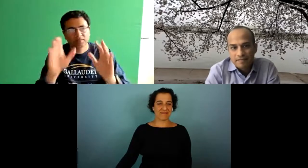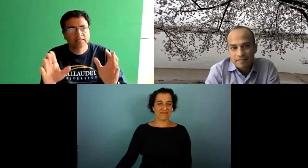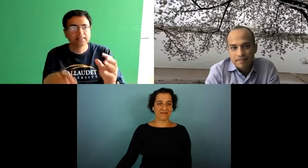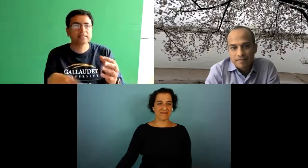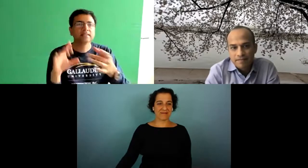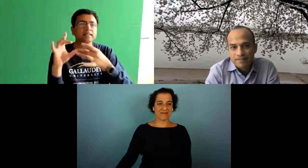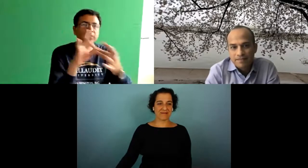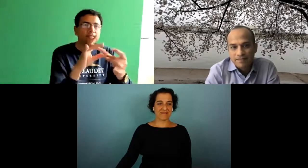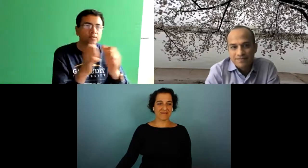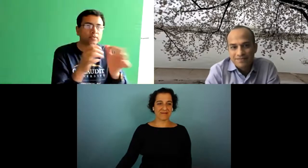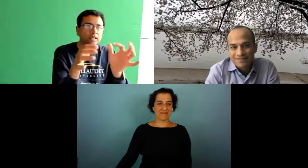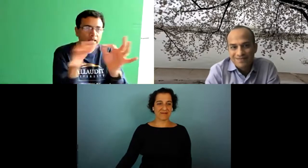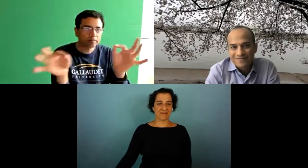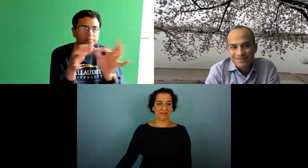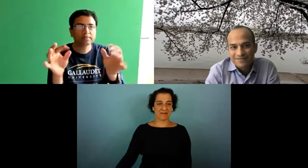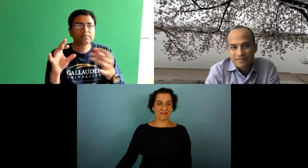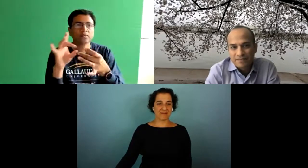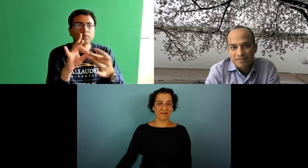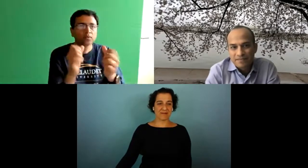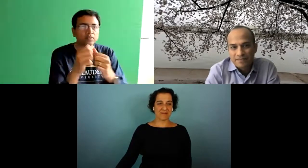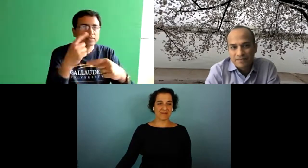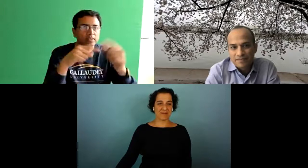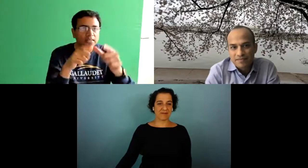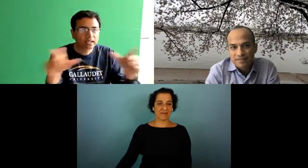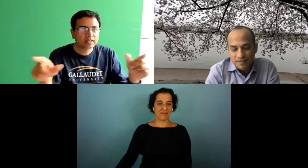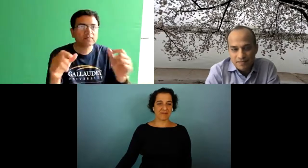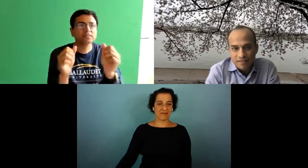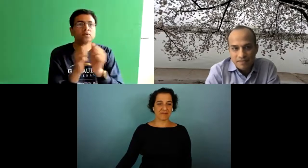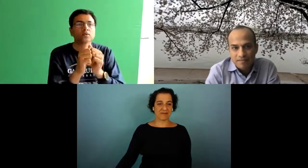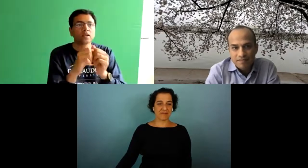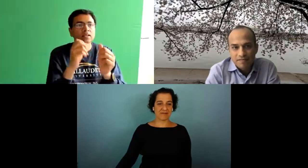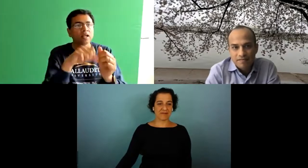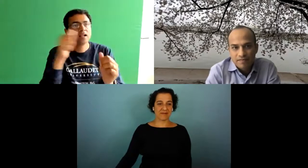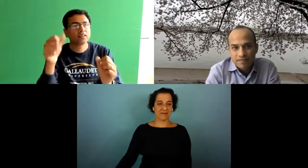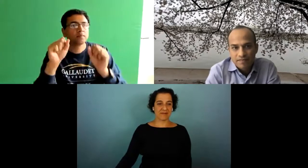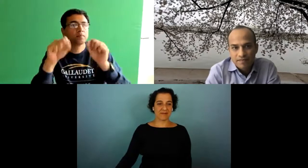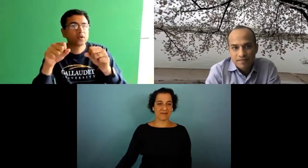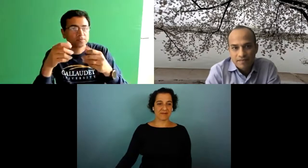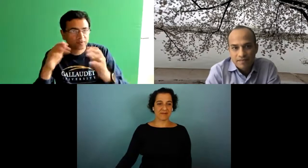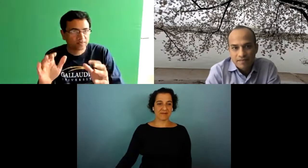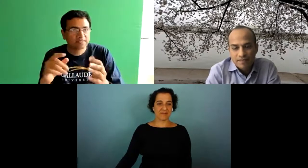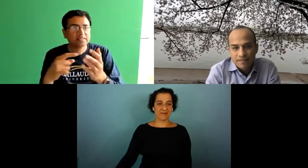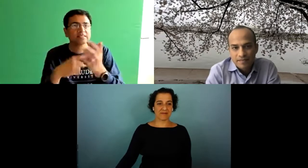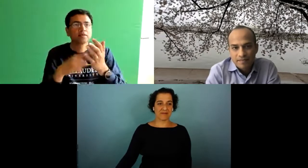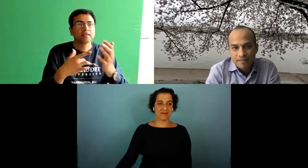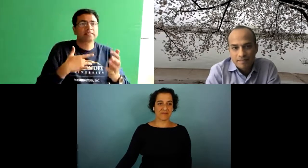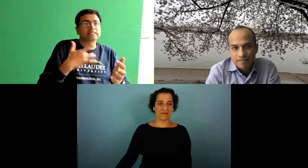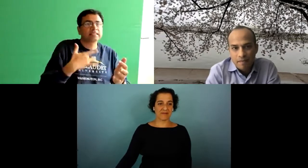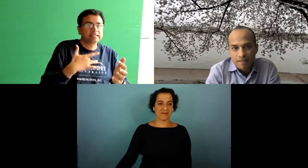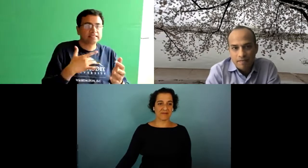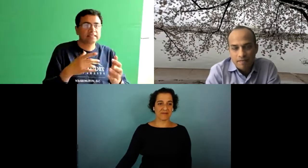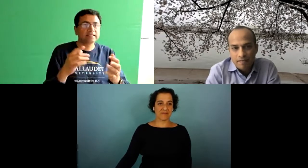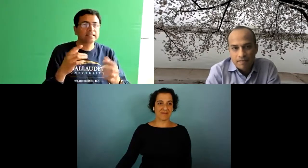and information communication especially has as it has to do with communication sign language and